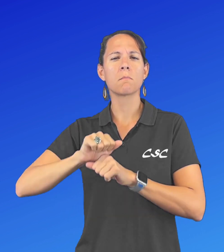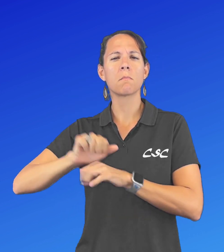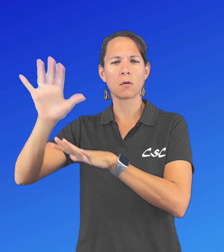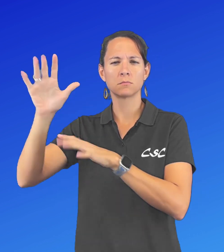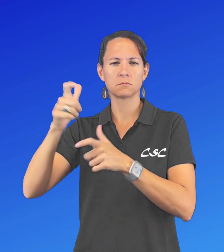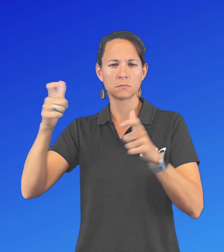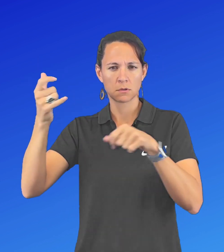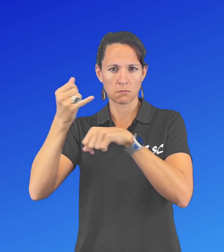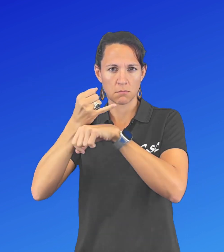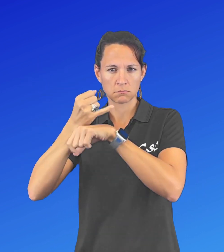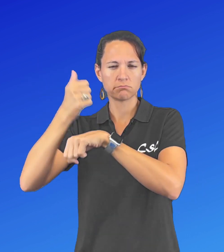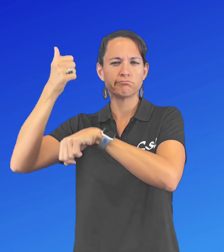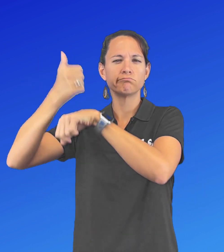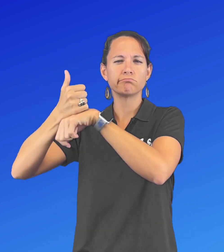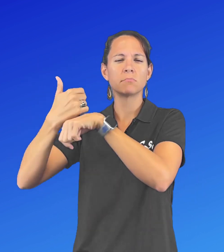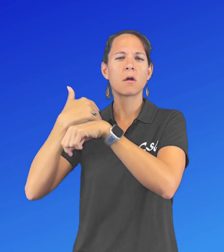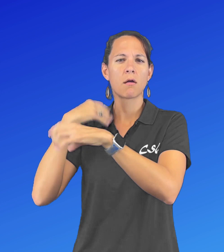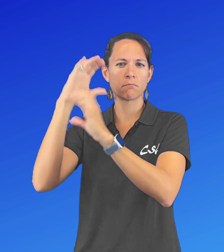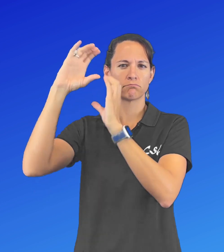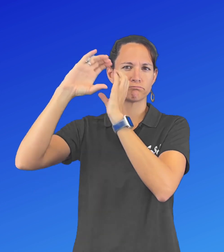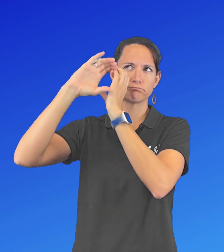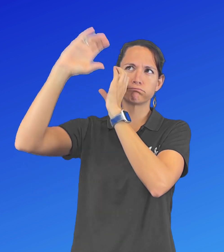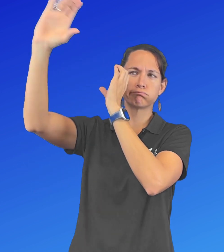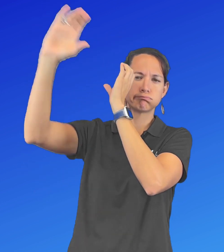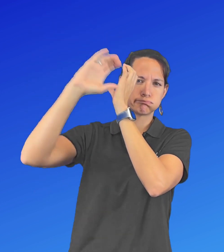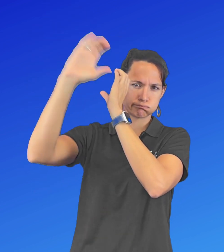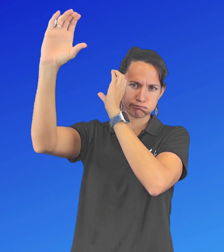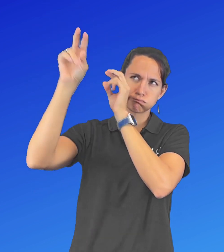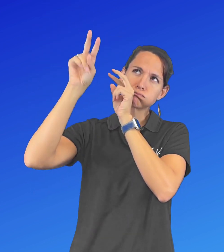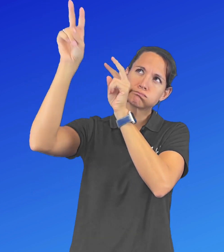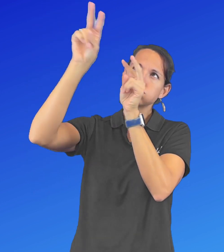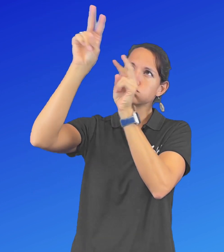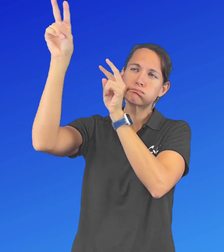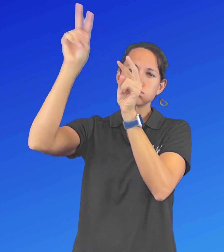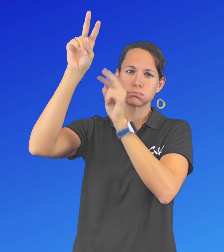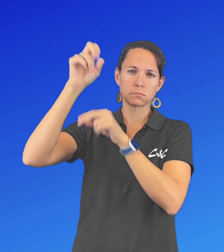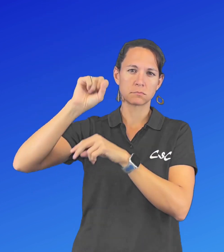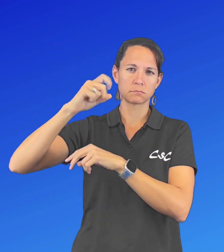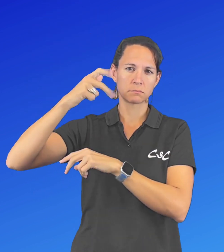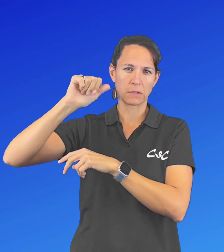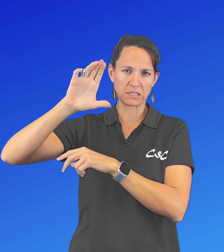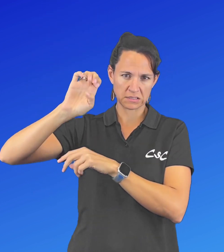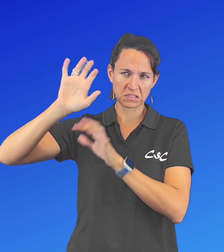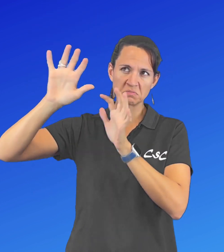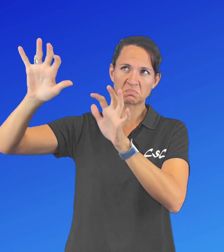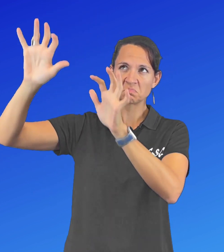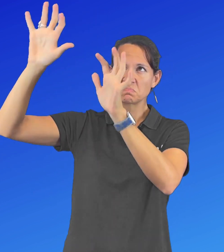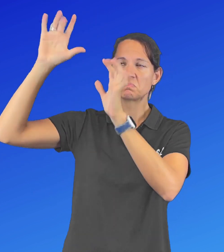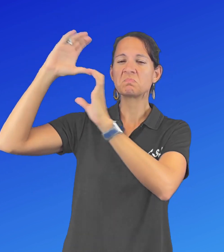Subaru Telescope on Mauna Kea captured video last week of a mysterious light over Hawaii.